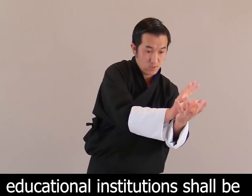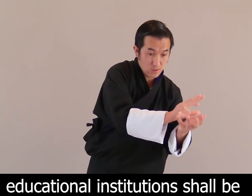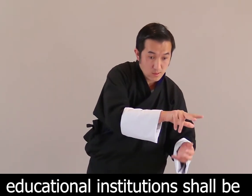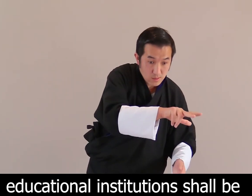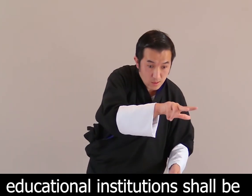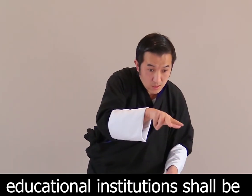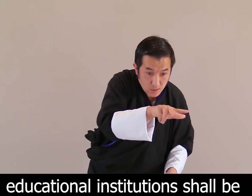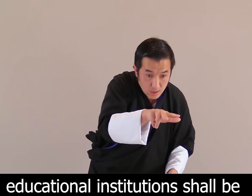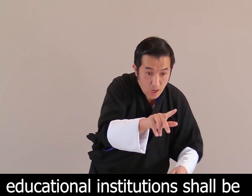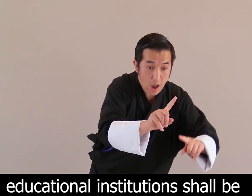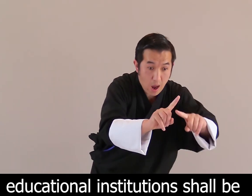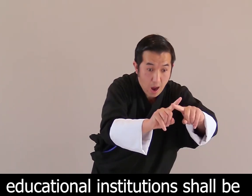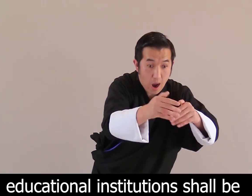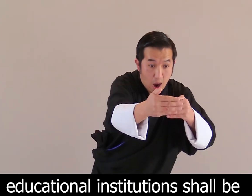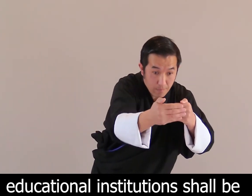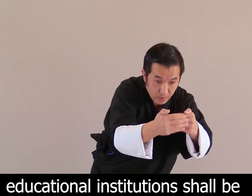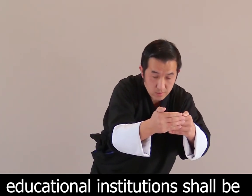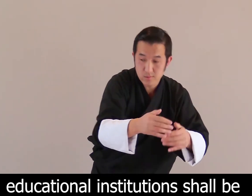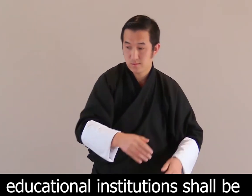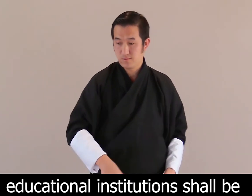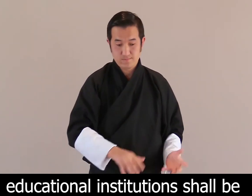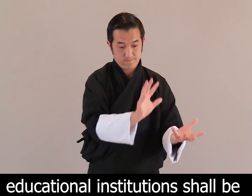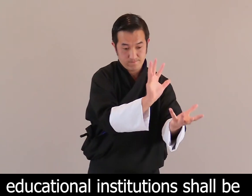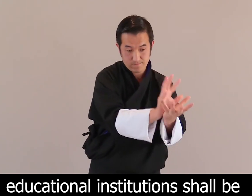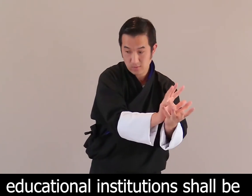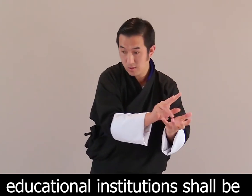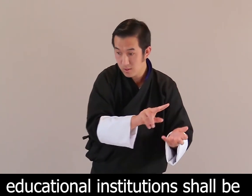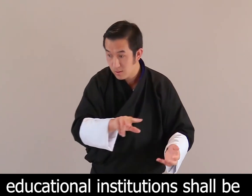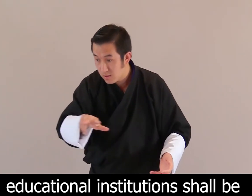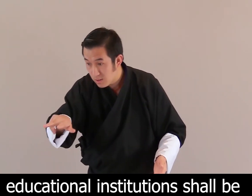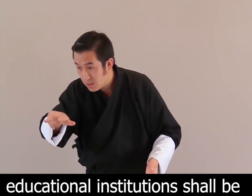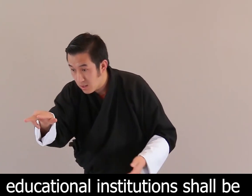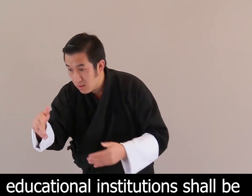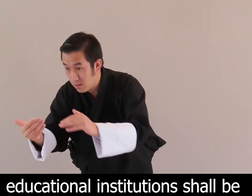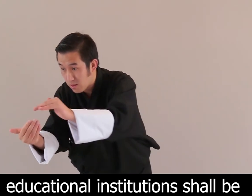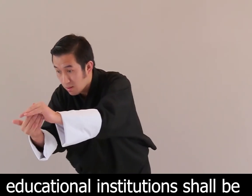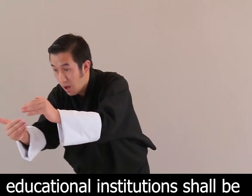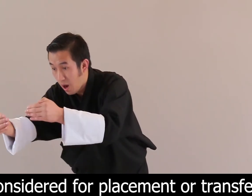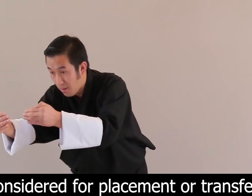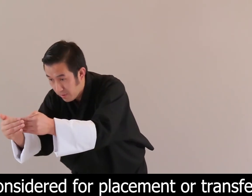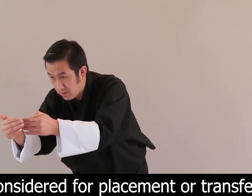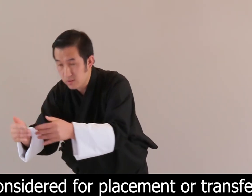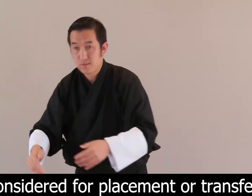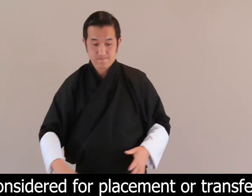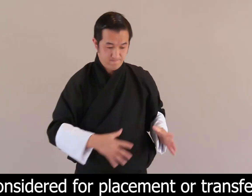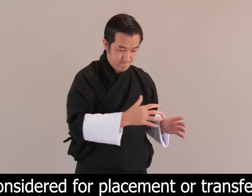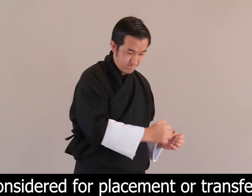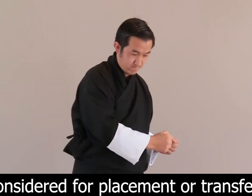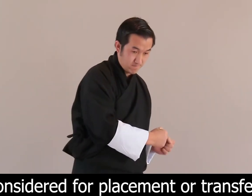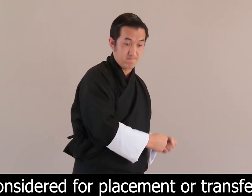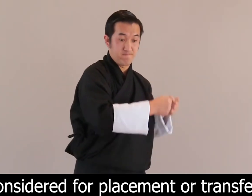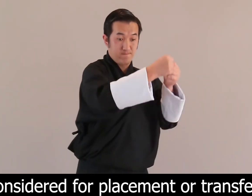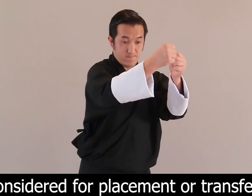or transfer to places where those services services are available.